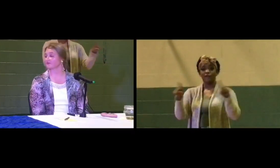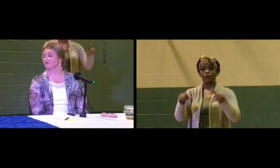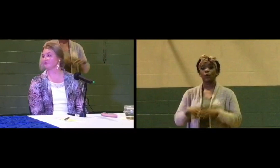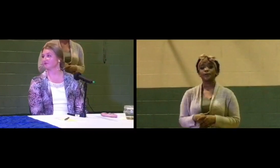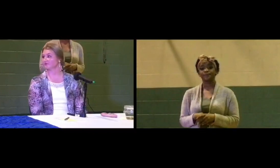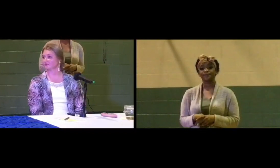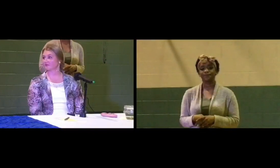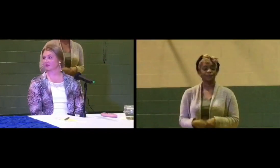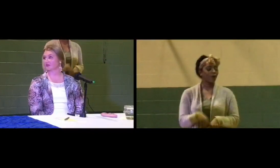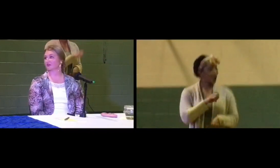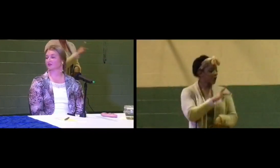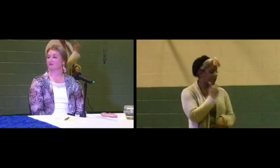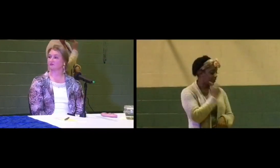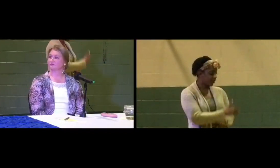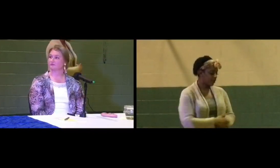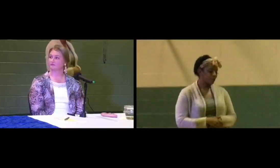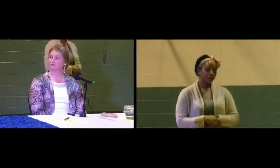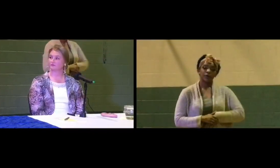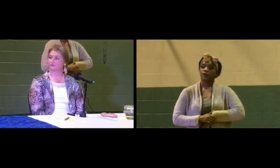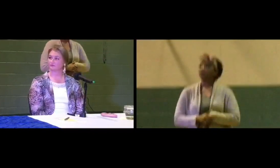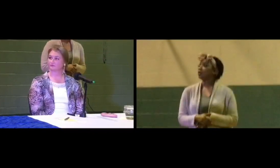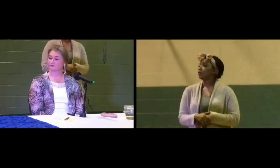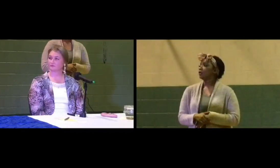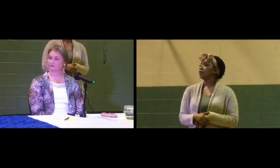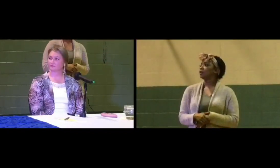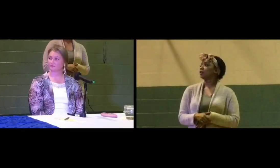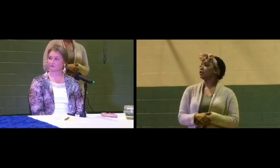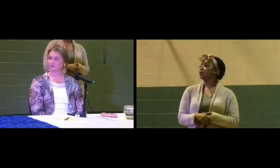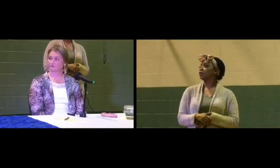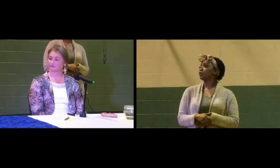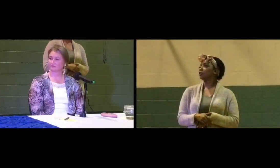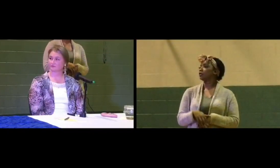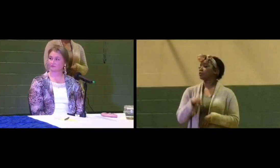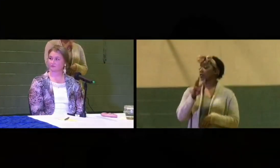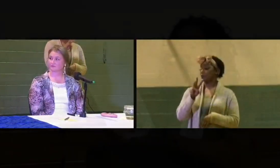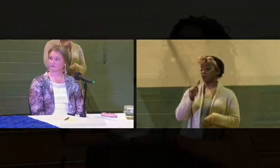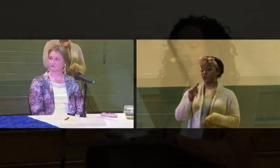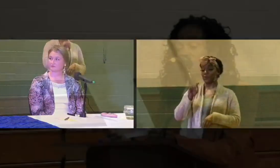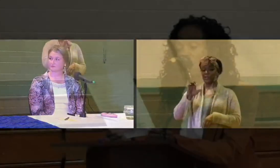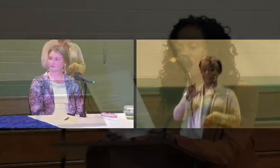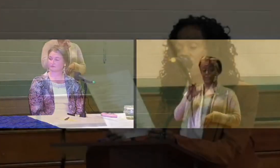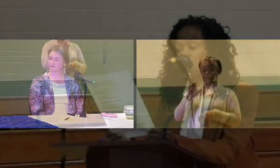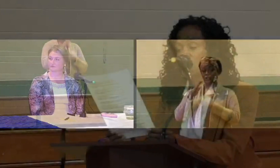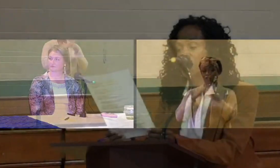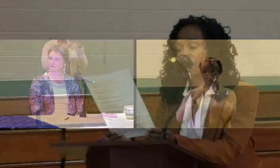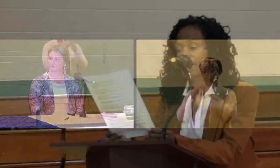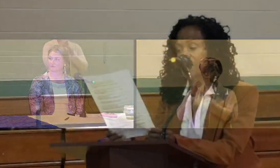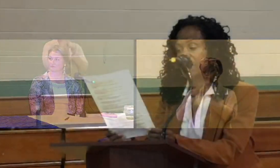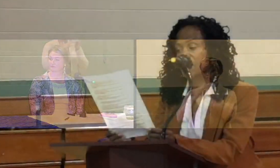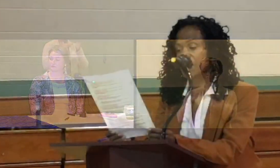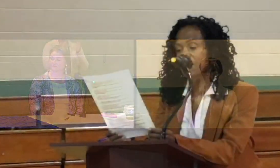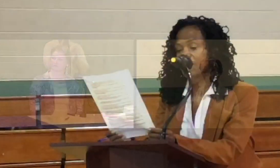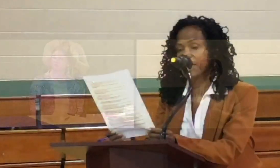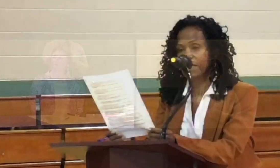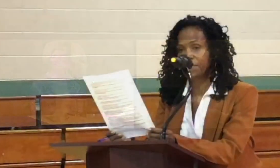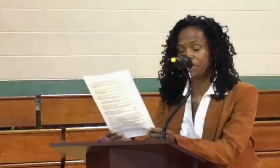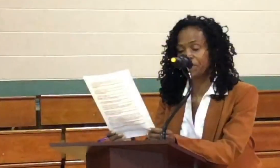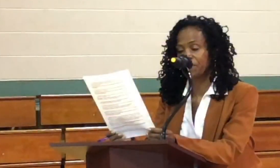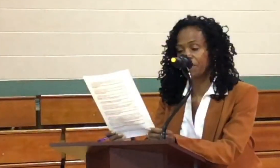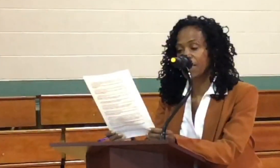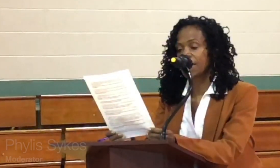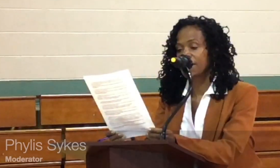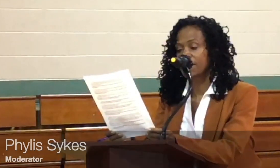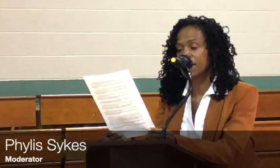Okay, thank you. W.T. Stevens Construction Incorporated is a black and woman owned company within Flint.